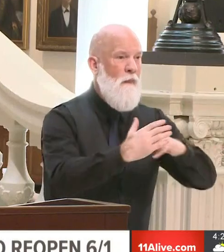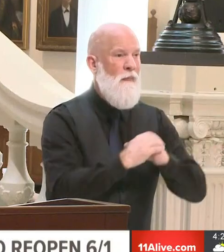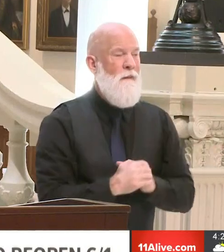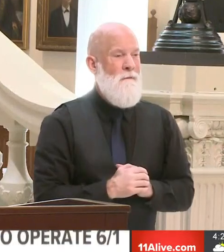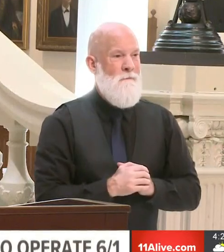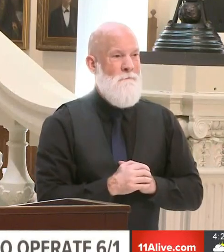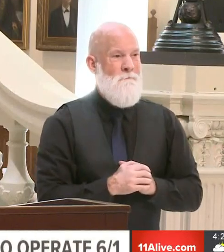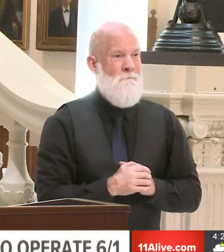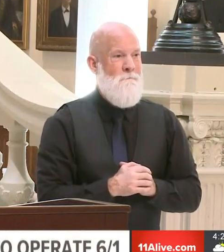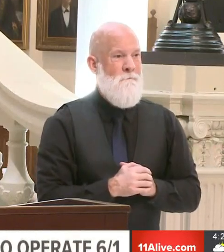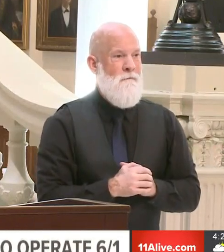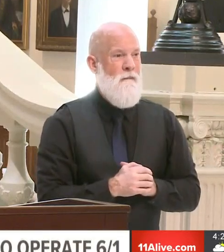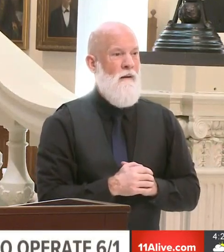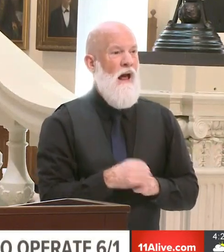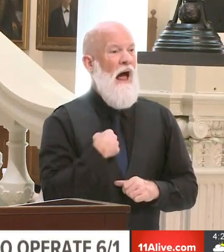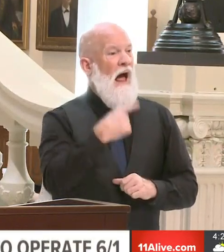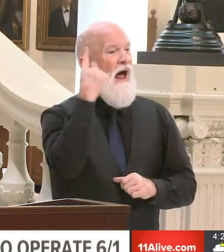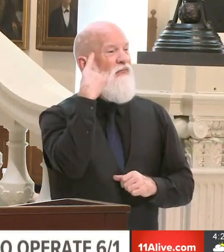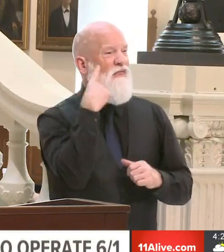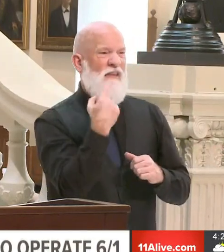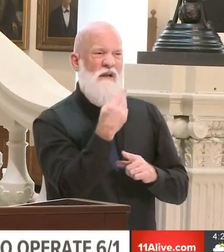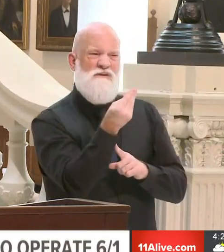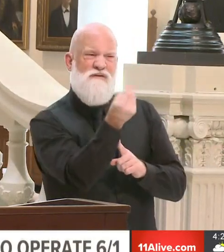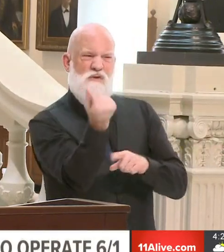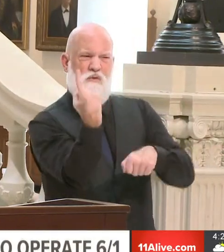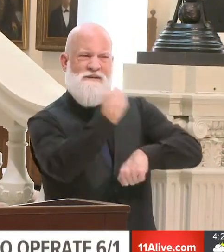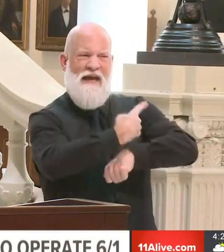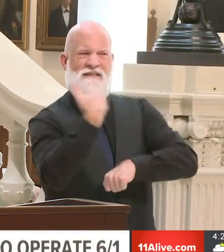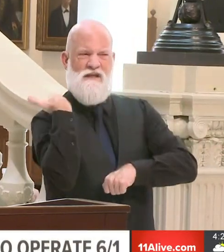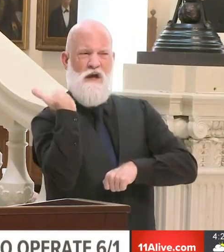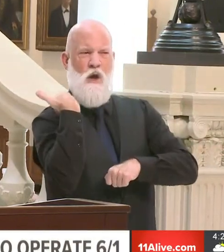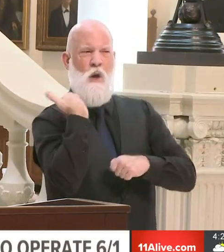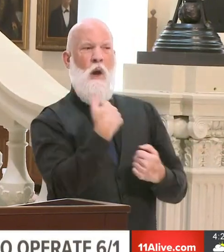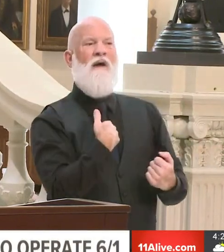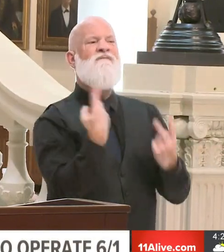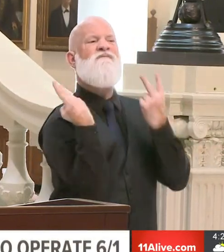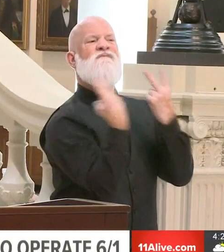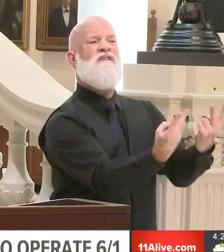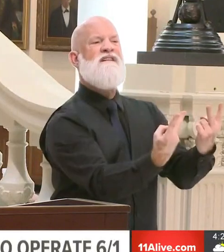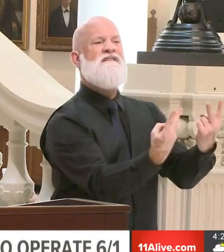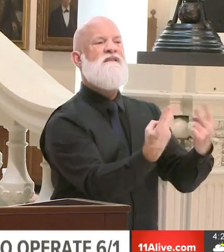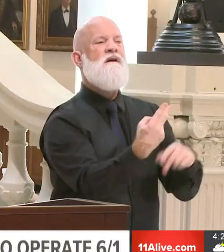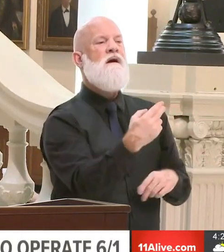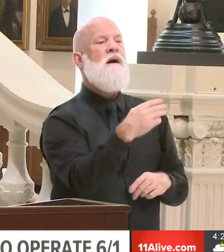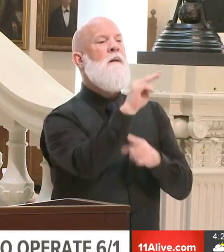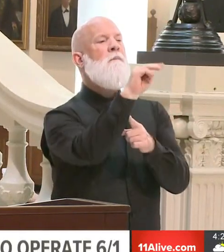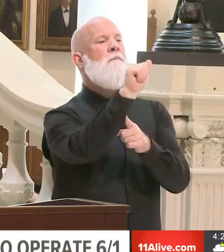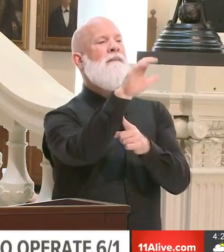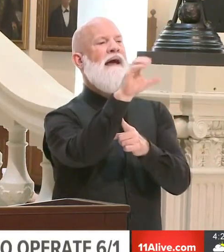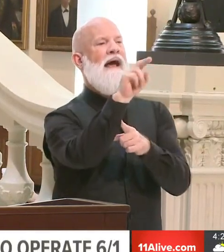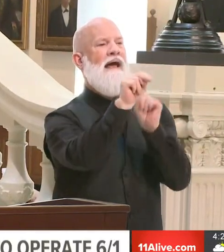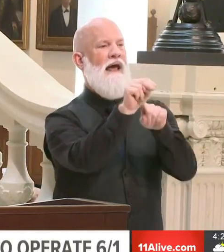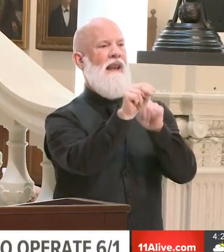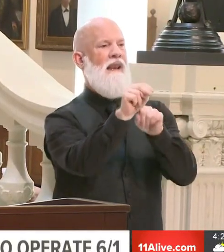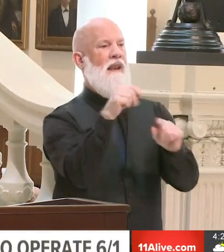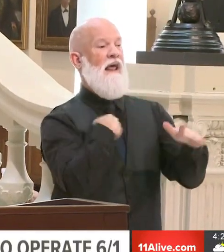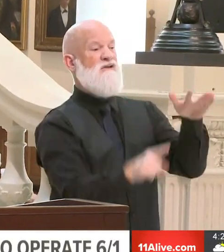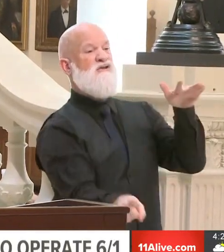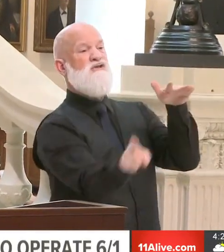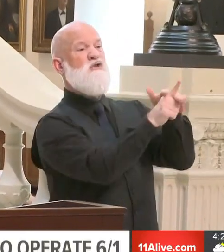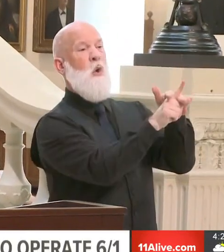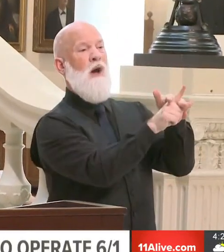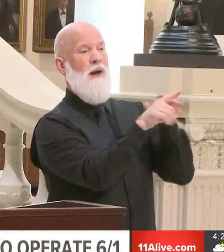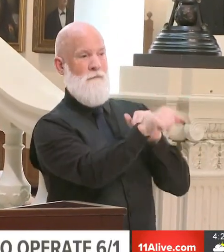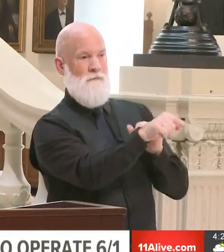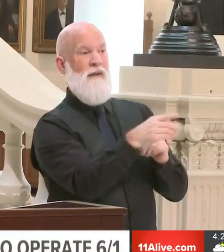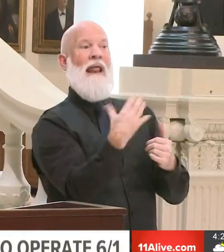I guess it was a couple of days ago or two days ago when I was in Macon and mentioned again this morning to a bunch of our friends in the media. We